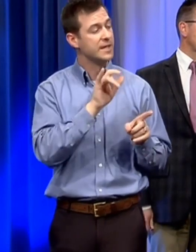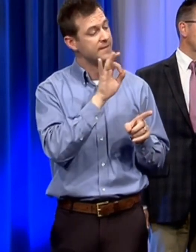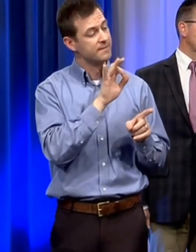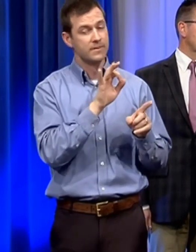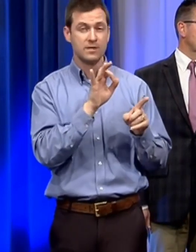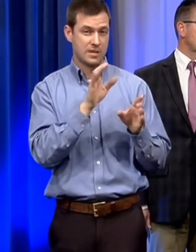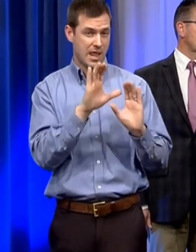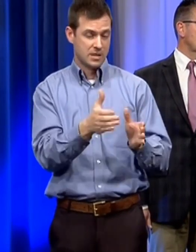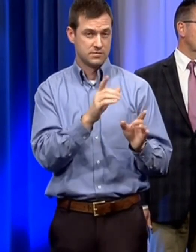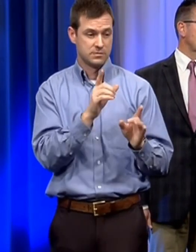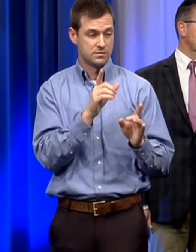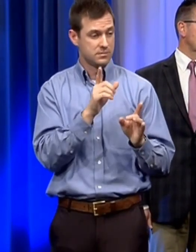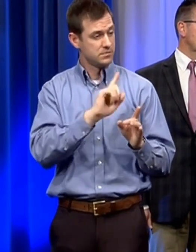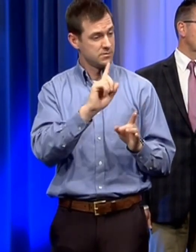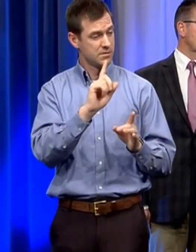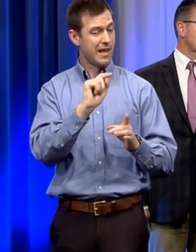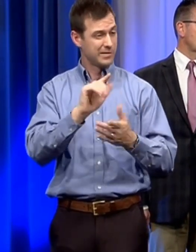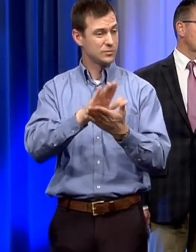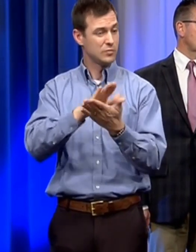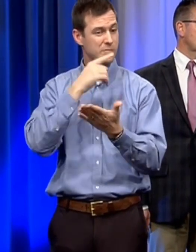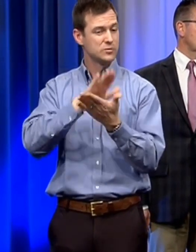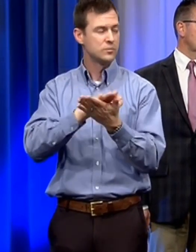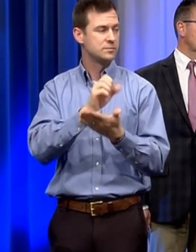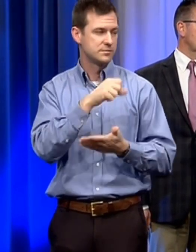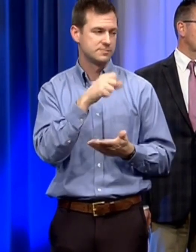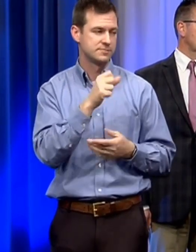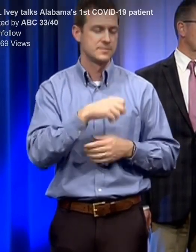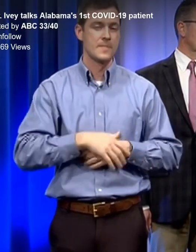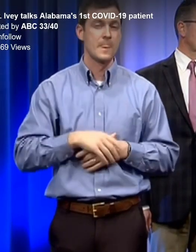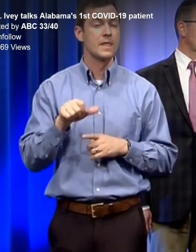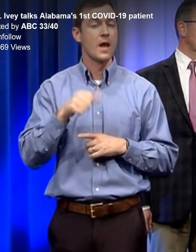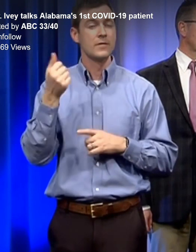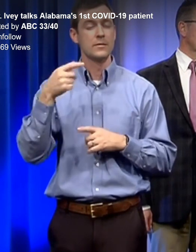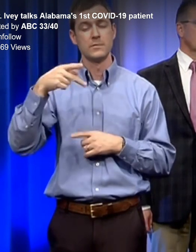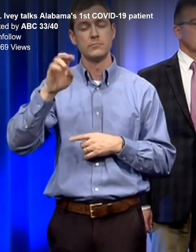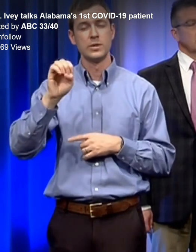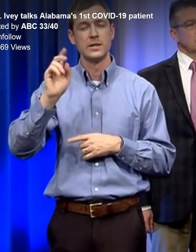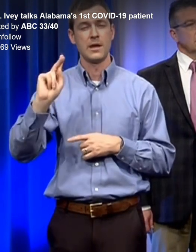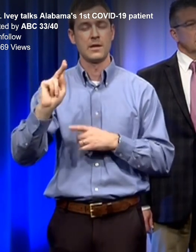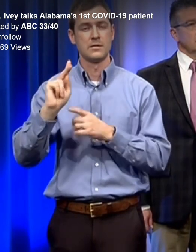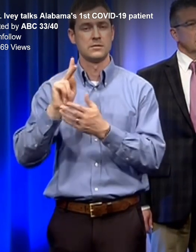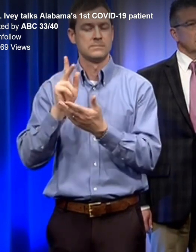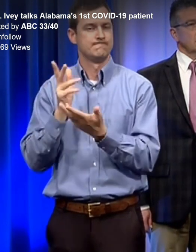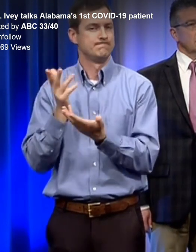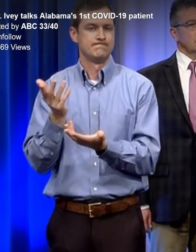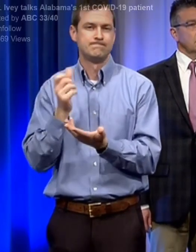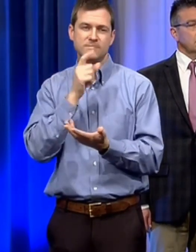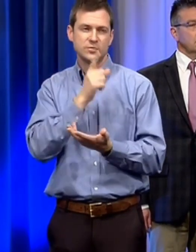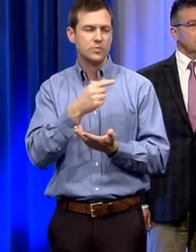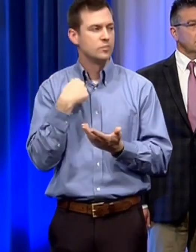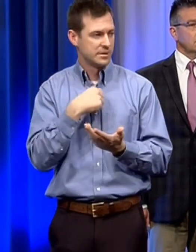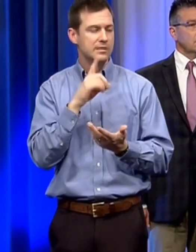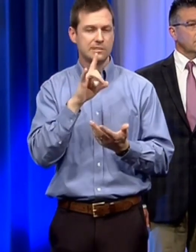does and i don't know about the other pre-k classrooms i i would imagine we've actually had communication today with several private